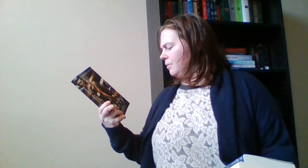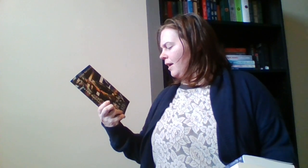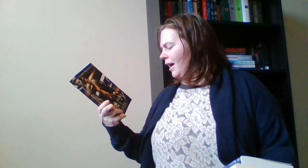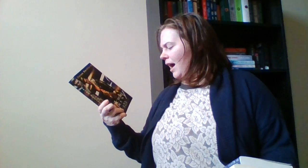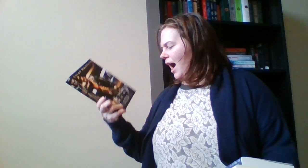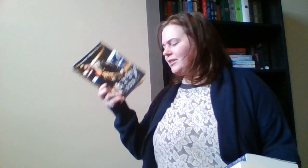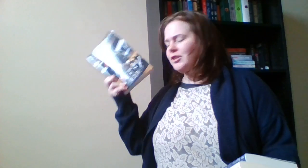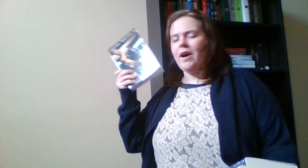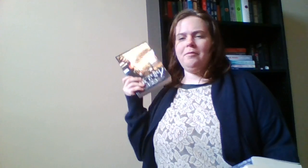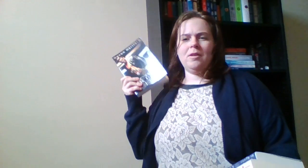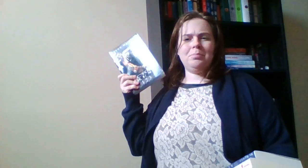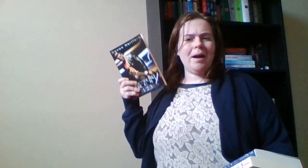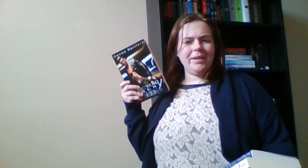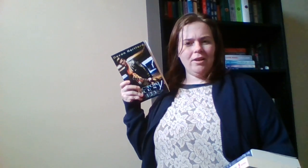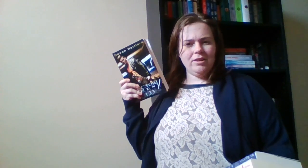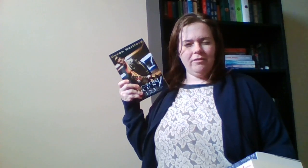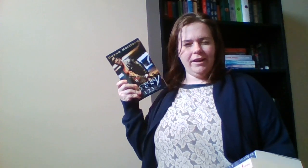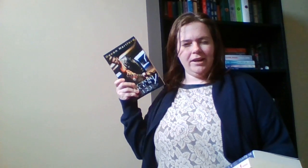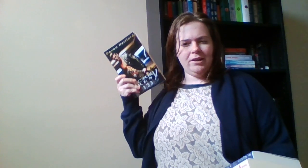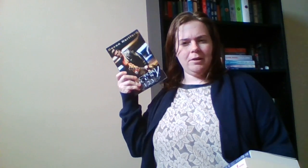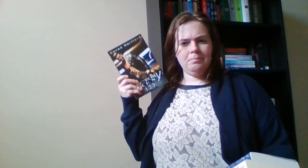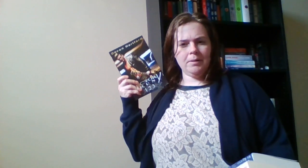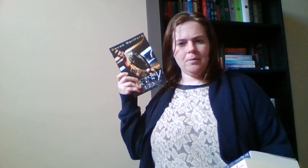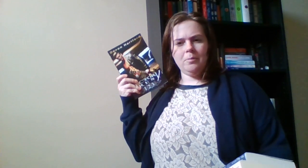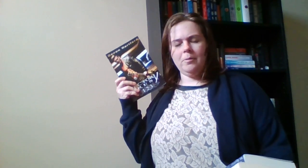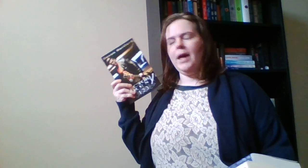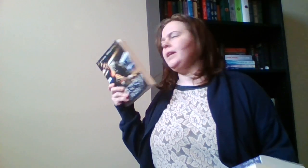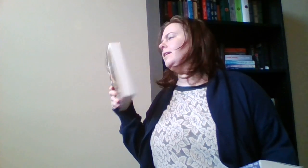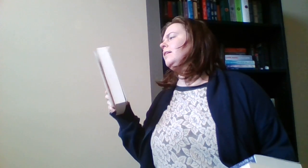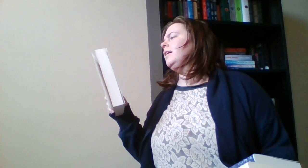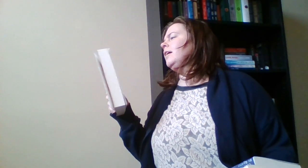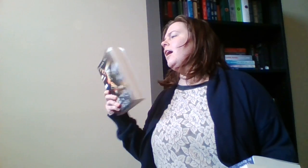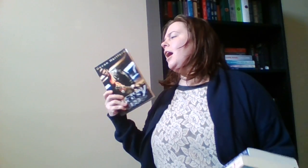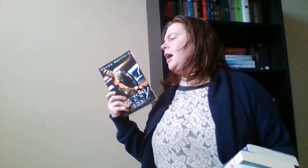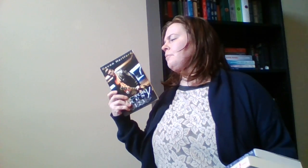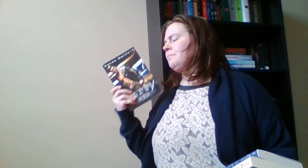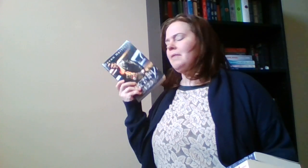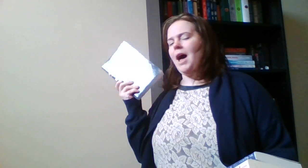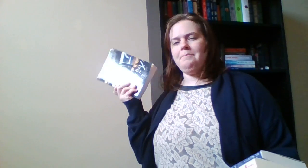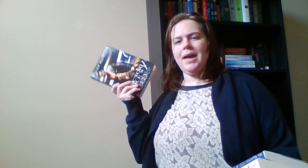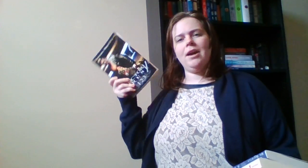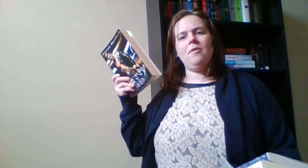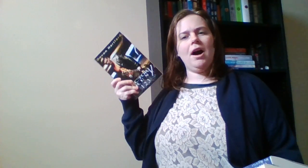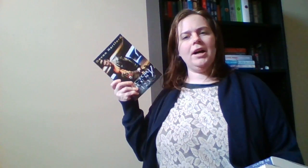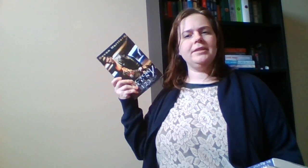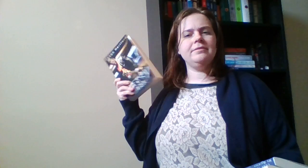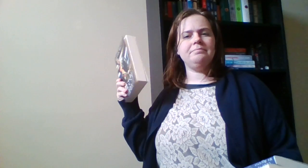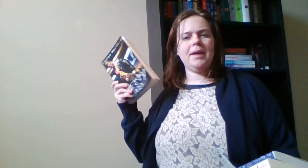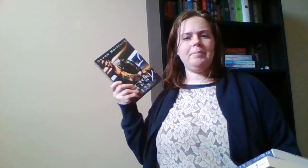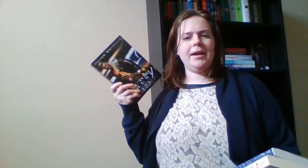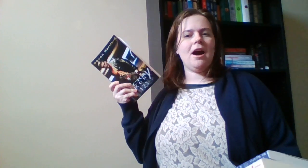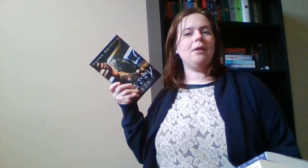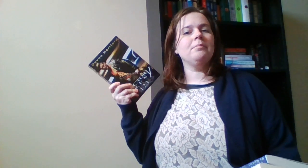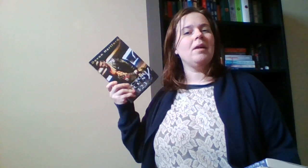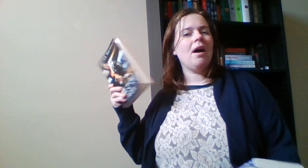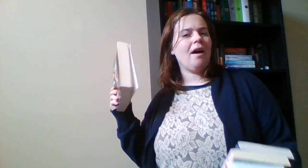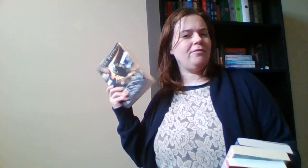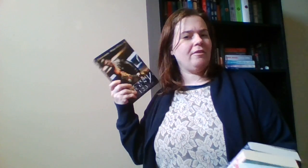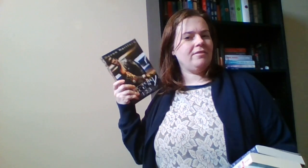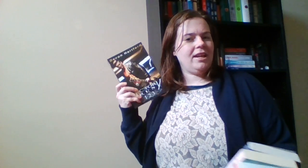So I will probably only read book one. I may go on, may pick up a few of